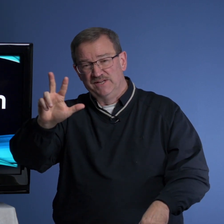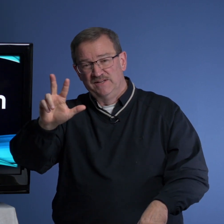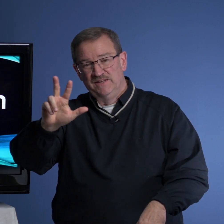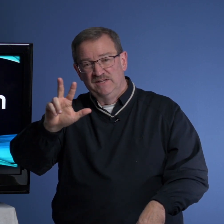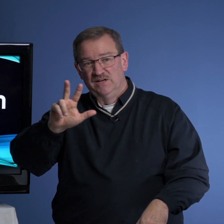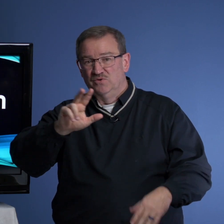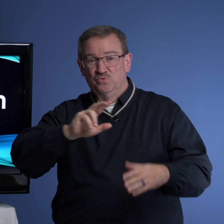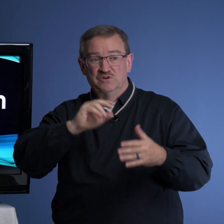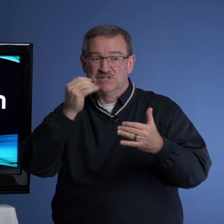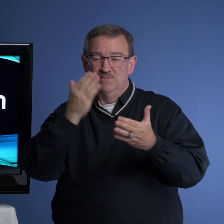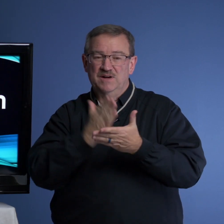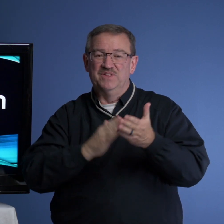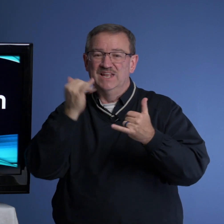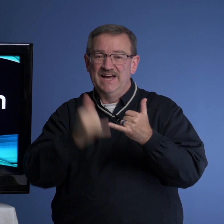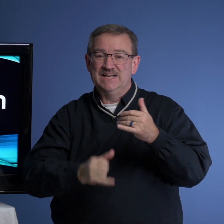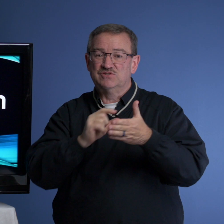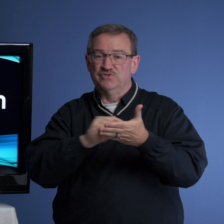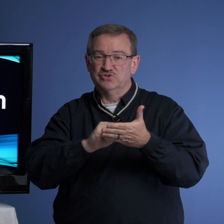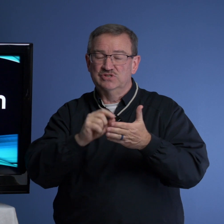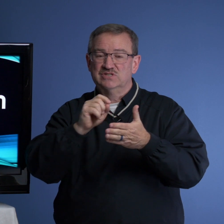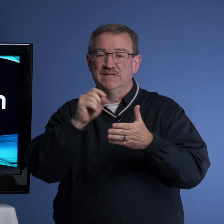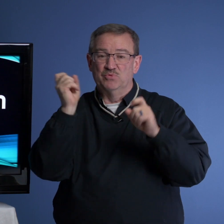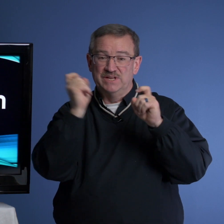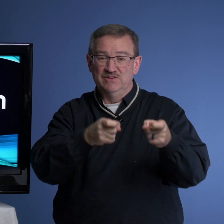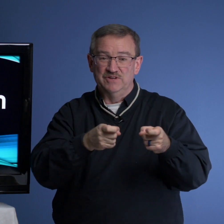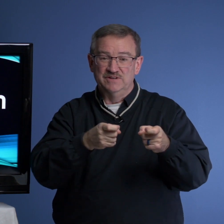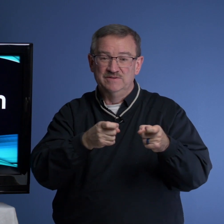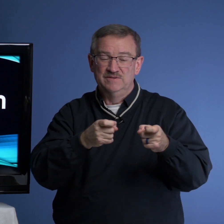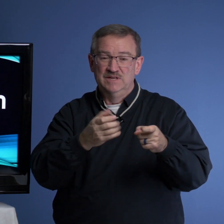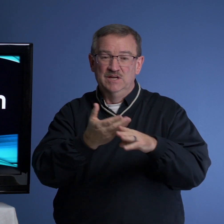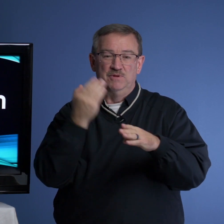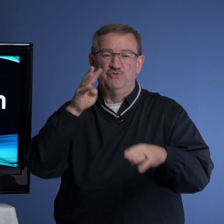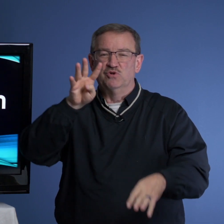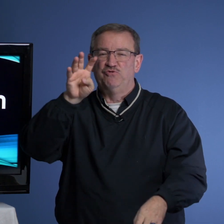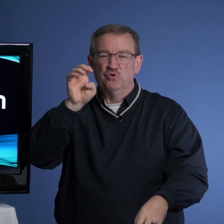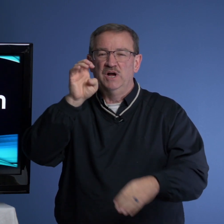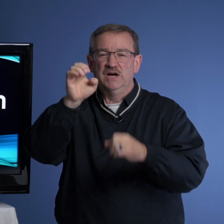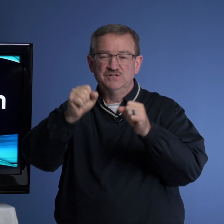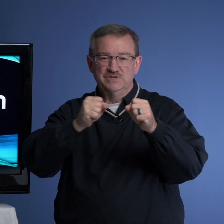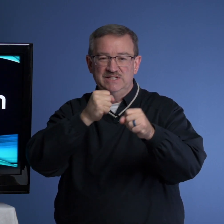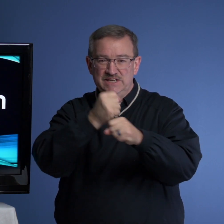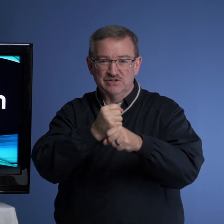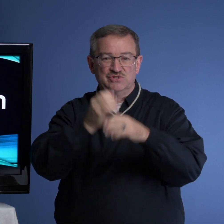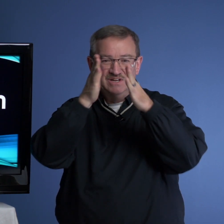were some of the last verses that were given before 400 years of